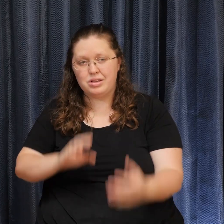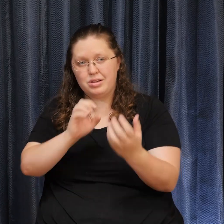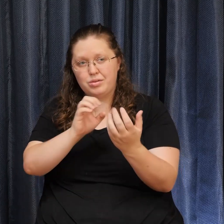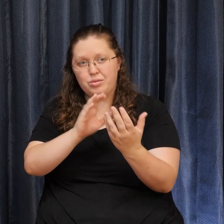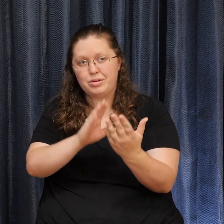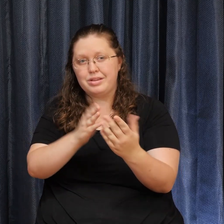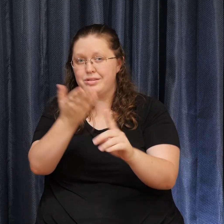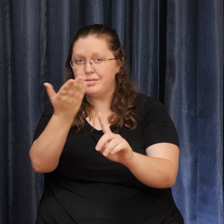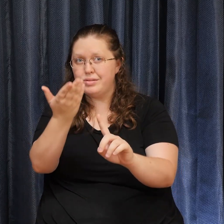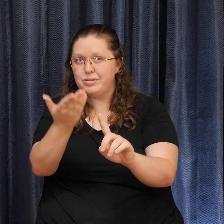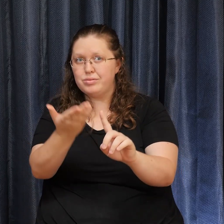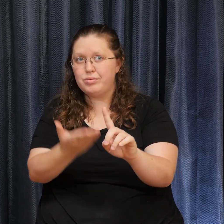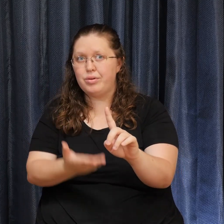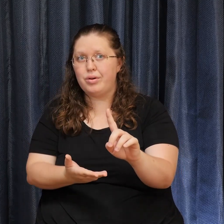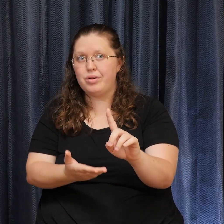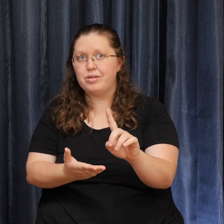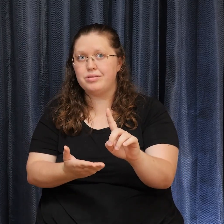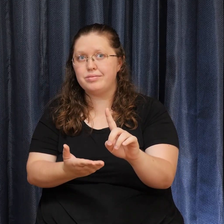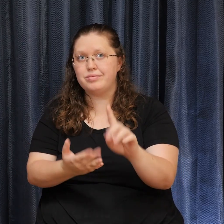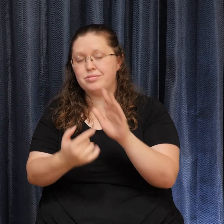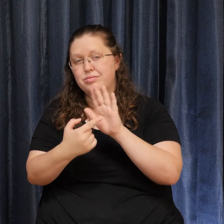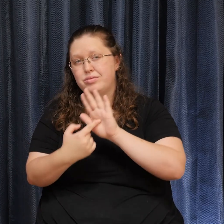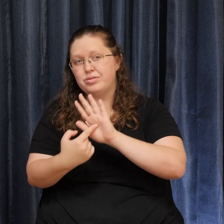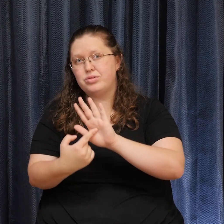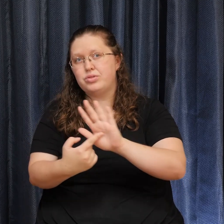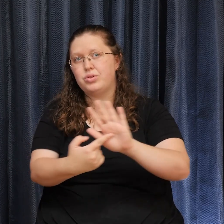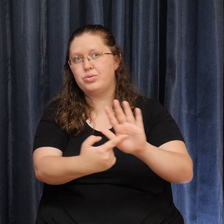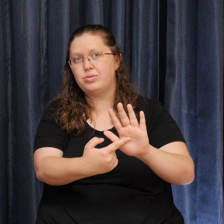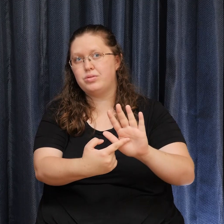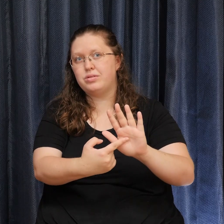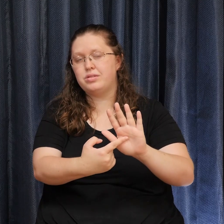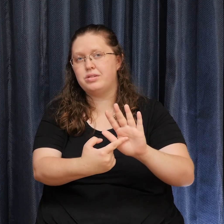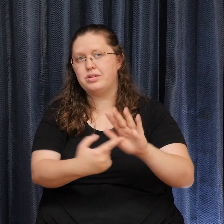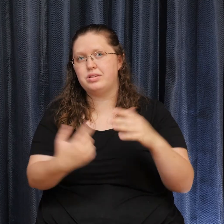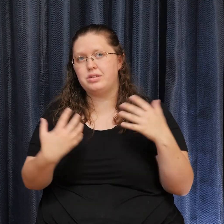magnify and to heal in the silence.